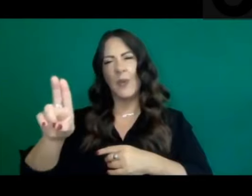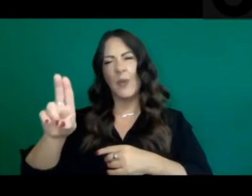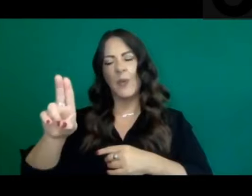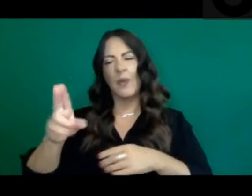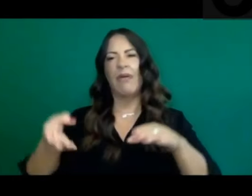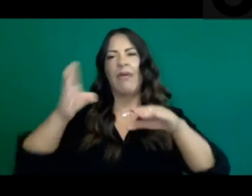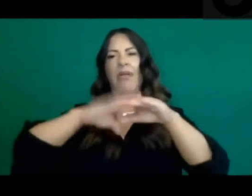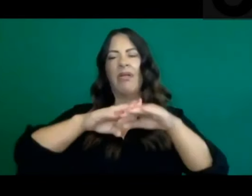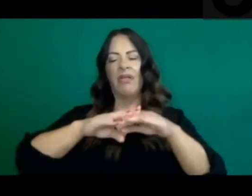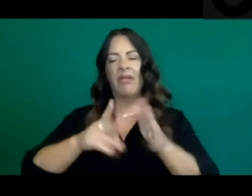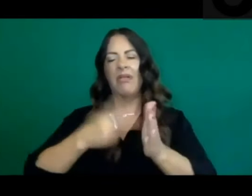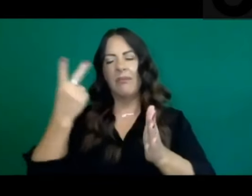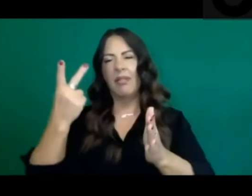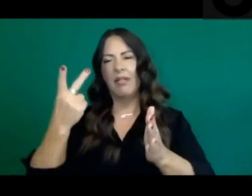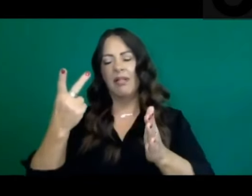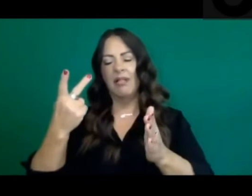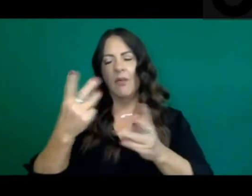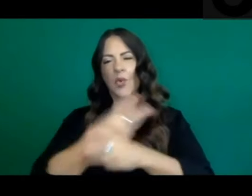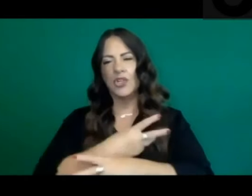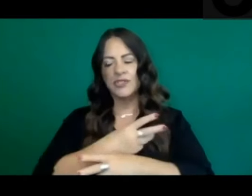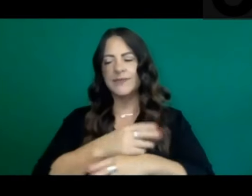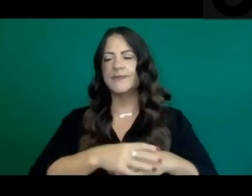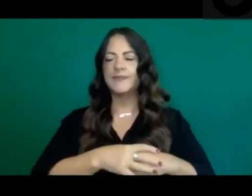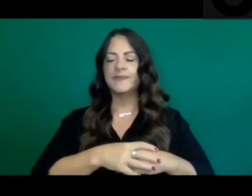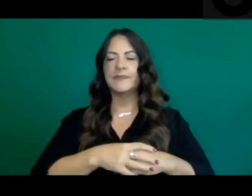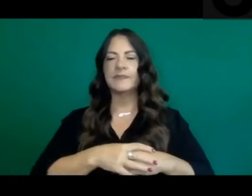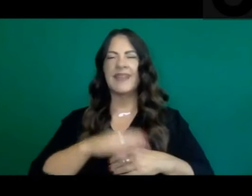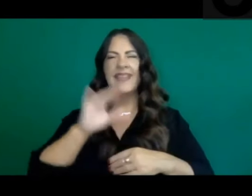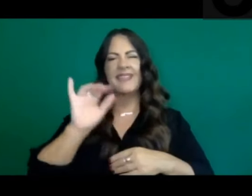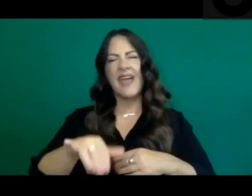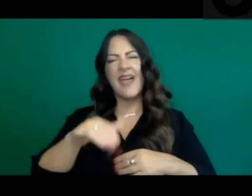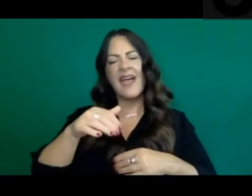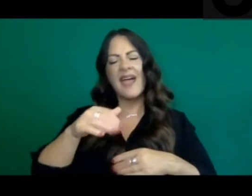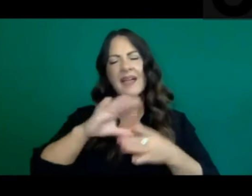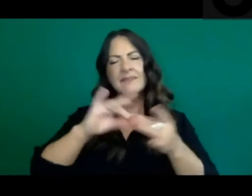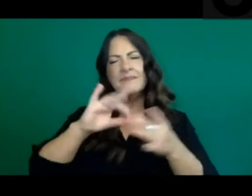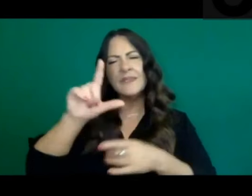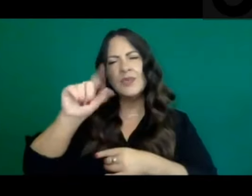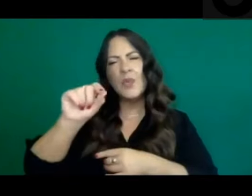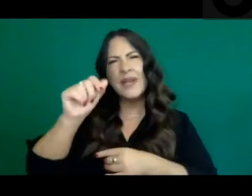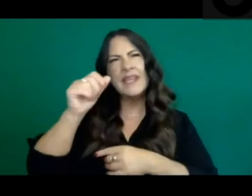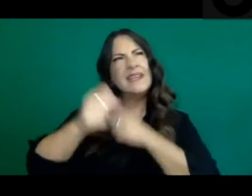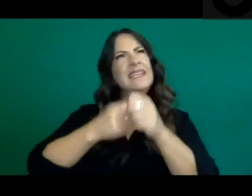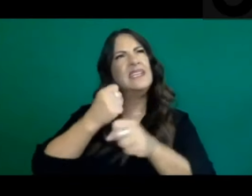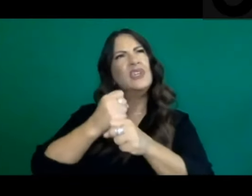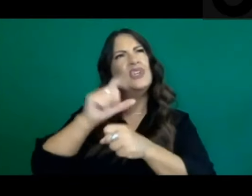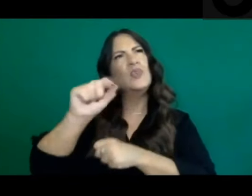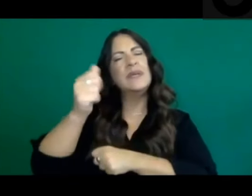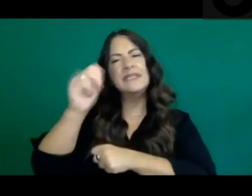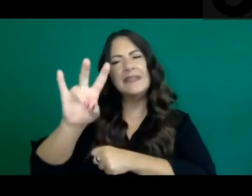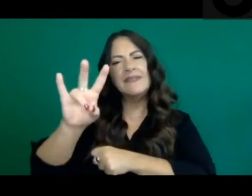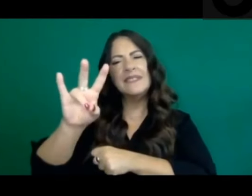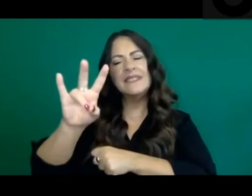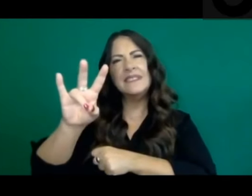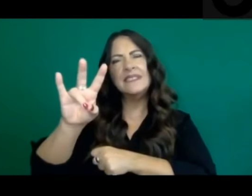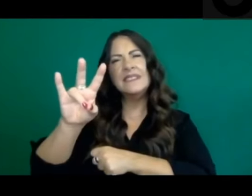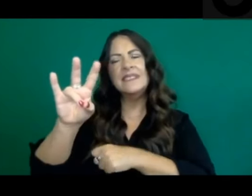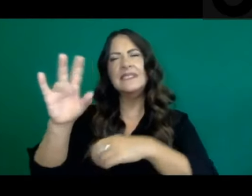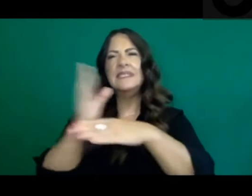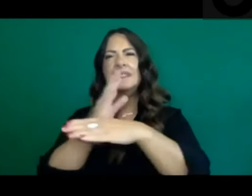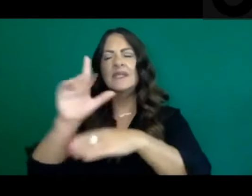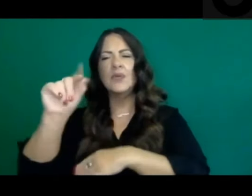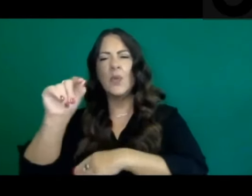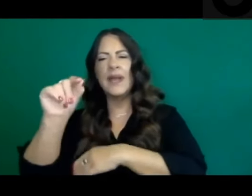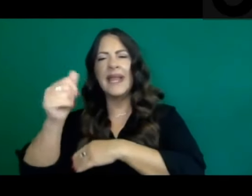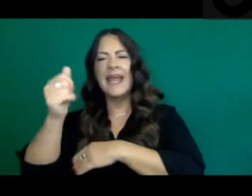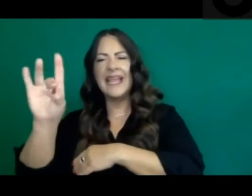point, in the 2017-2018 flu season, we estimated, based on